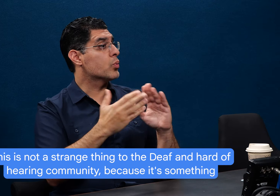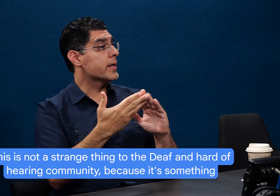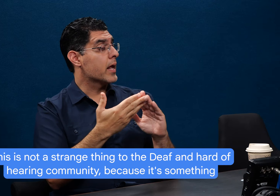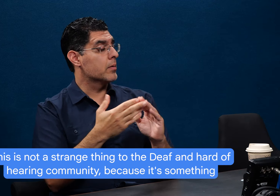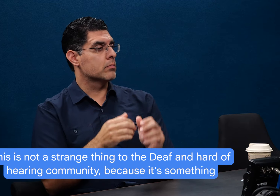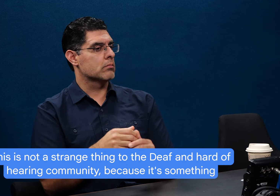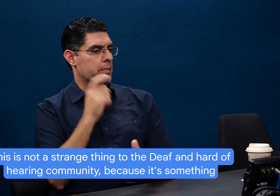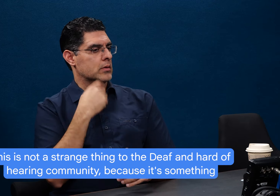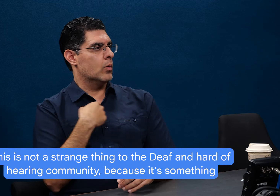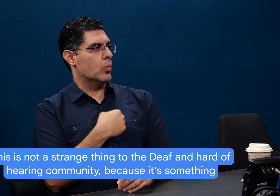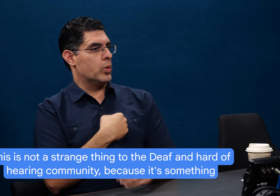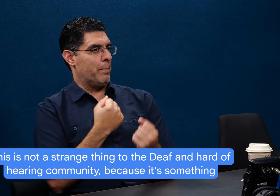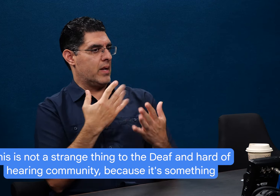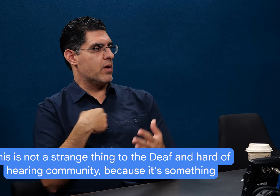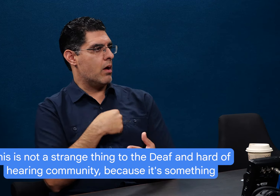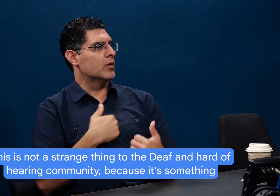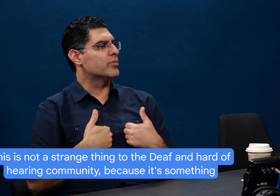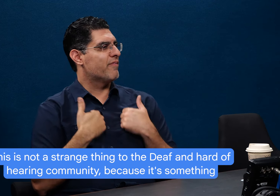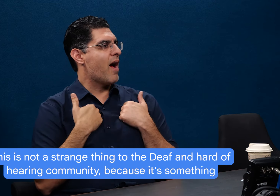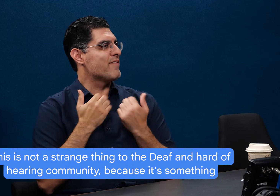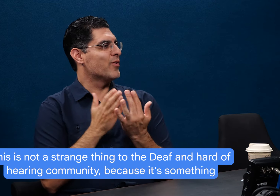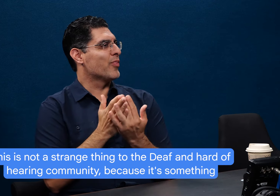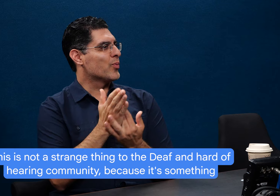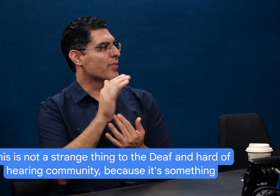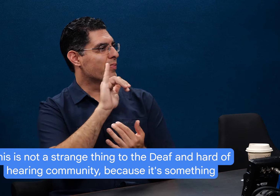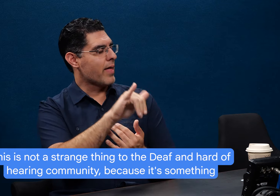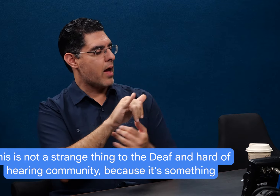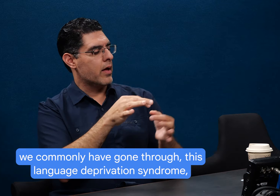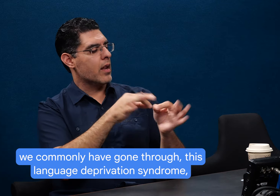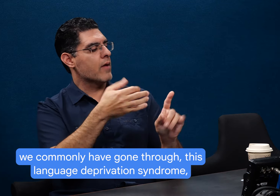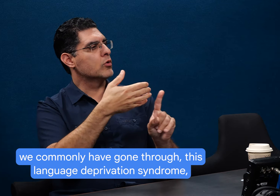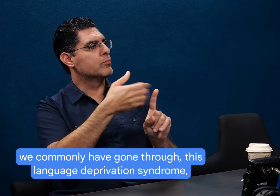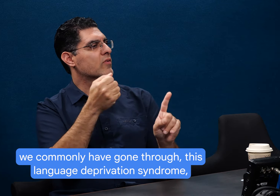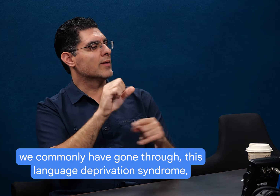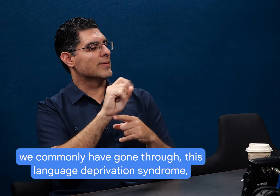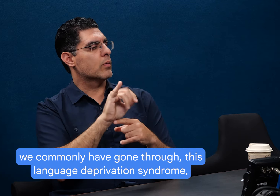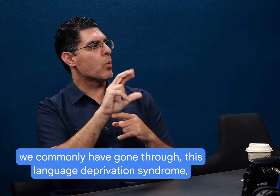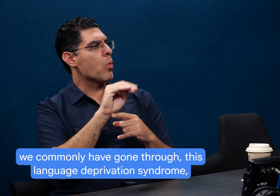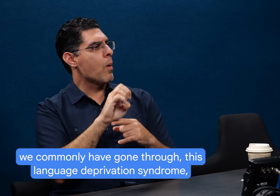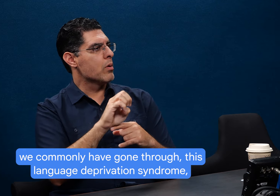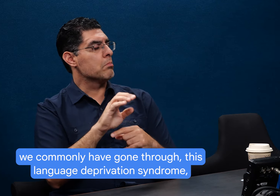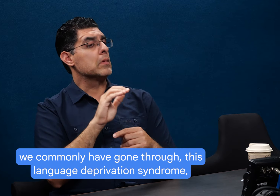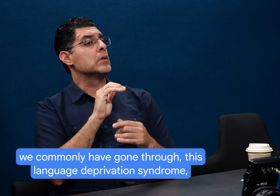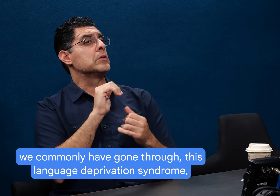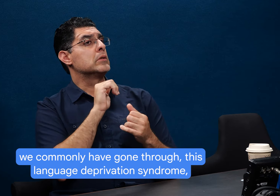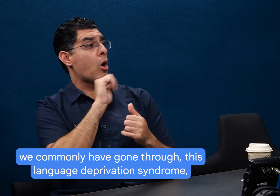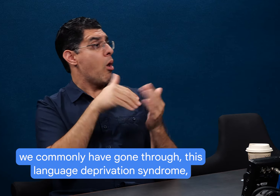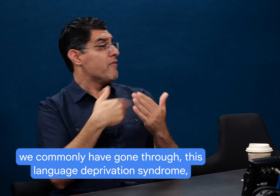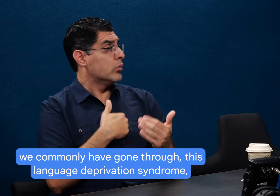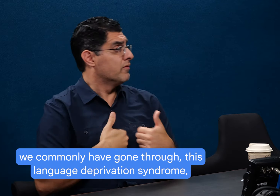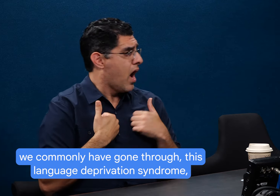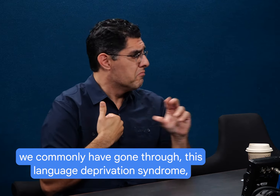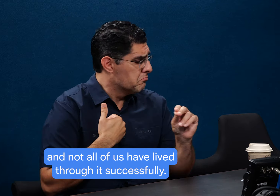This is not a strange thing to the deaf and hard of hearing community because it's something we commonly have gone through, this